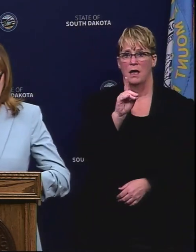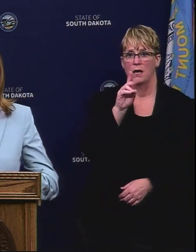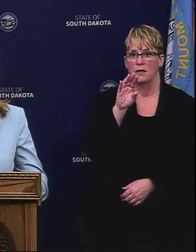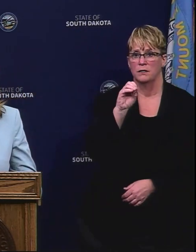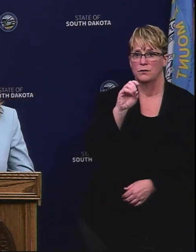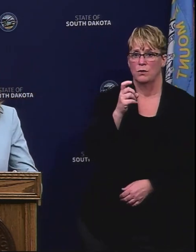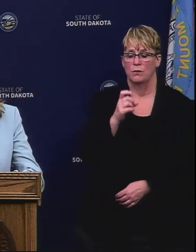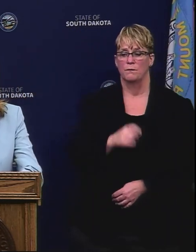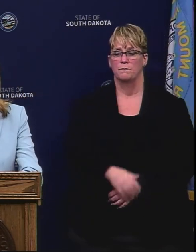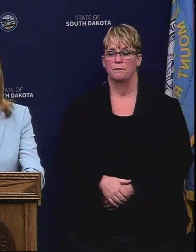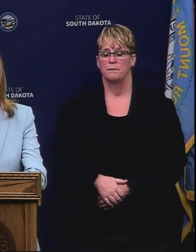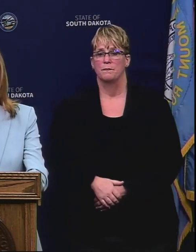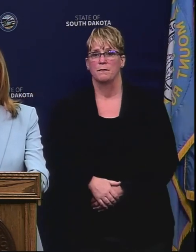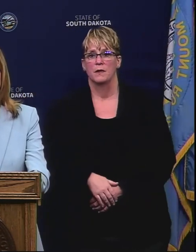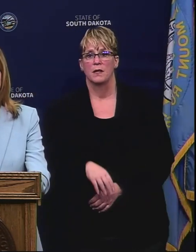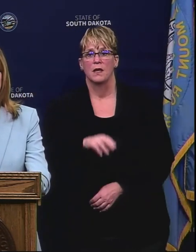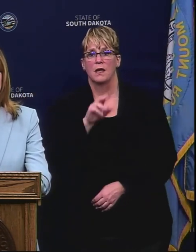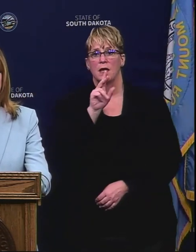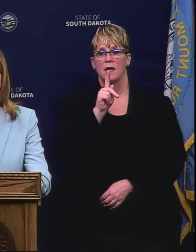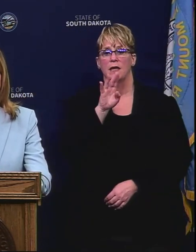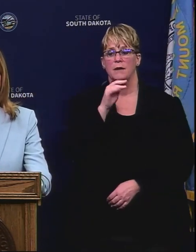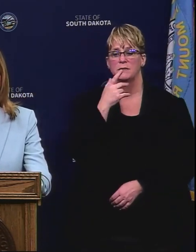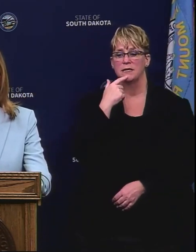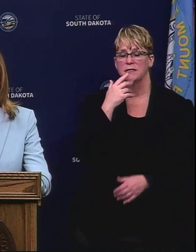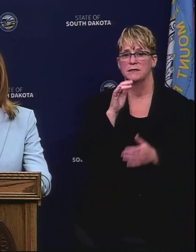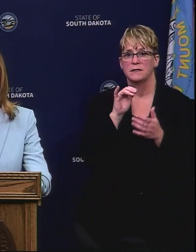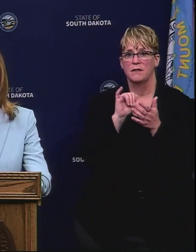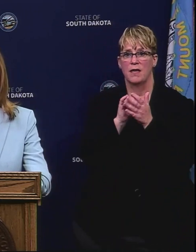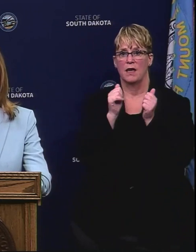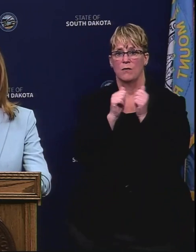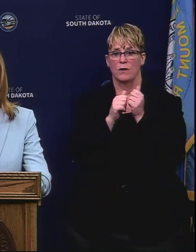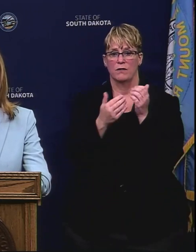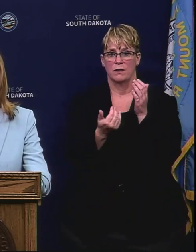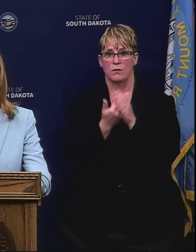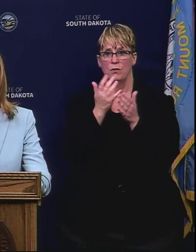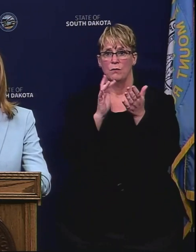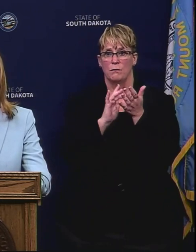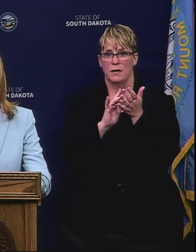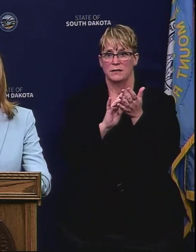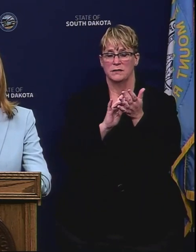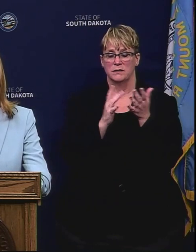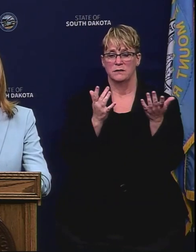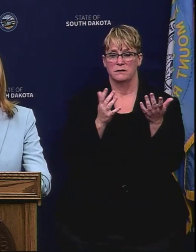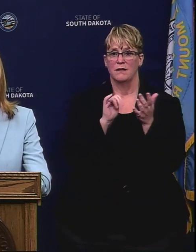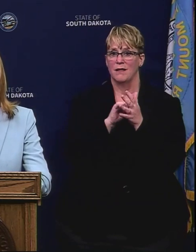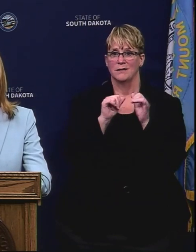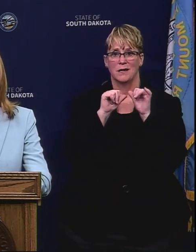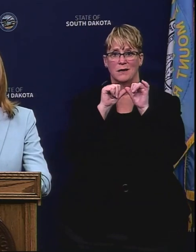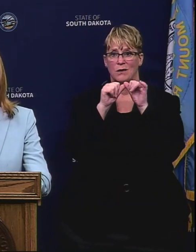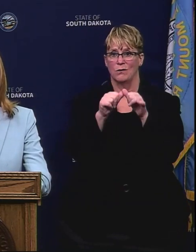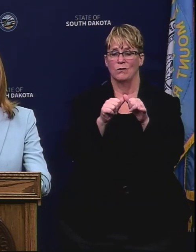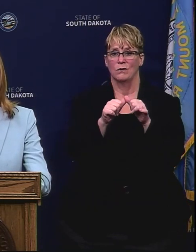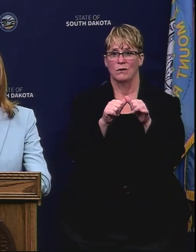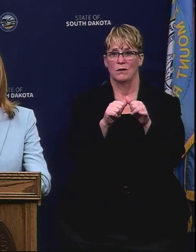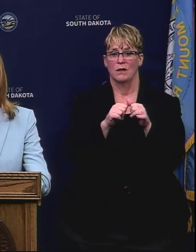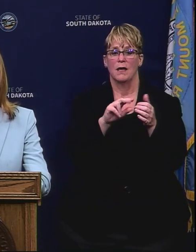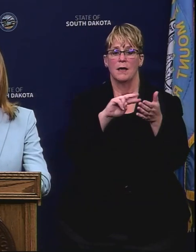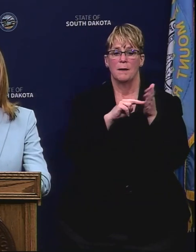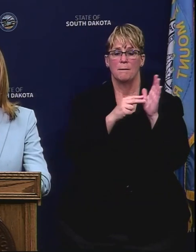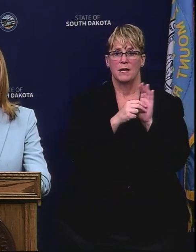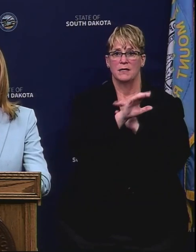Trevor, this is Kim Olsen-Risden. So the registry part of the trial is ongoing and that means COVID positive